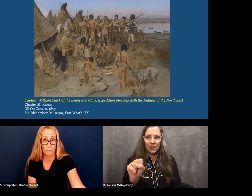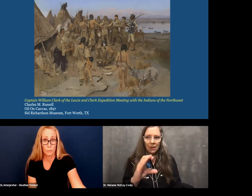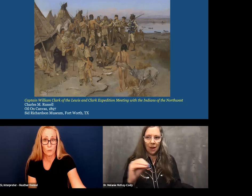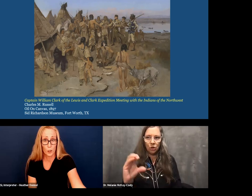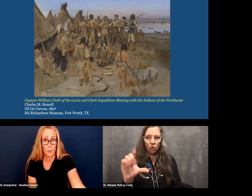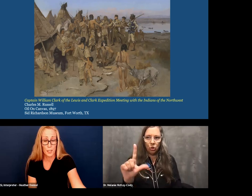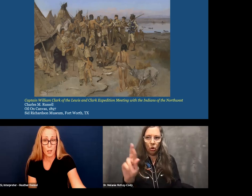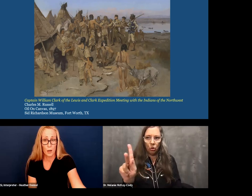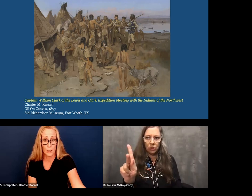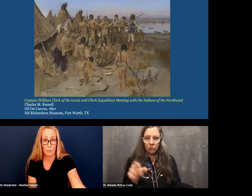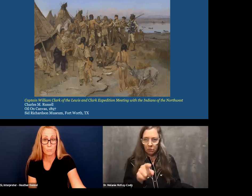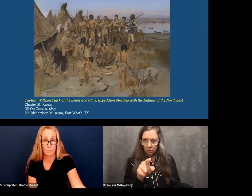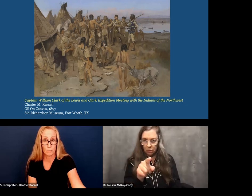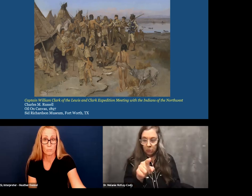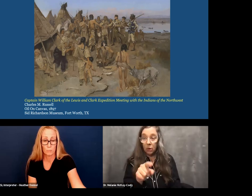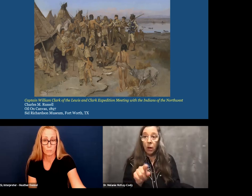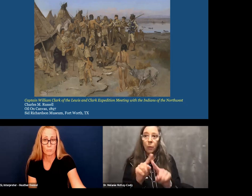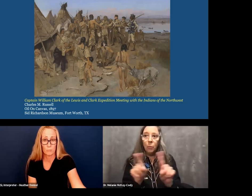for Lewis and Clark.